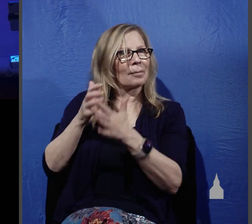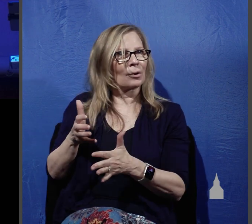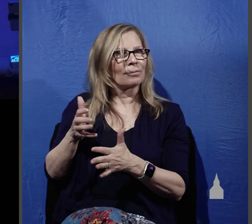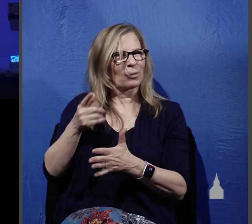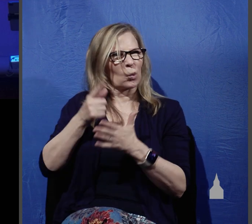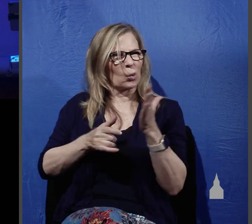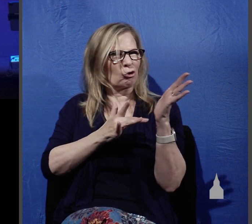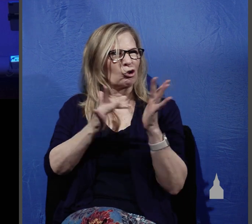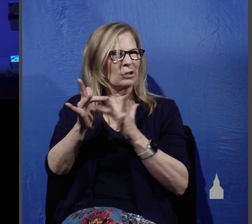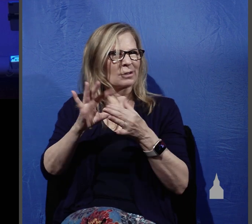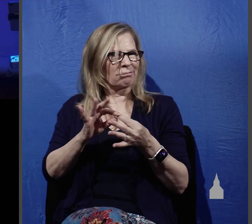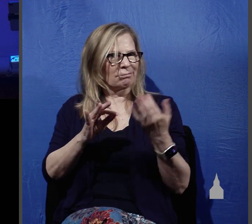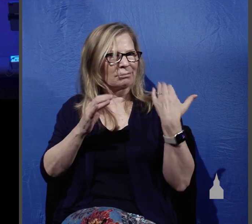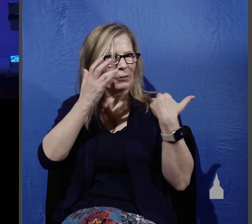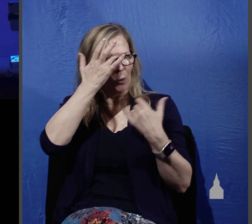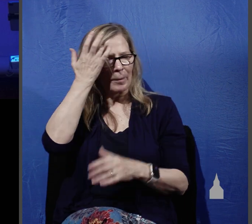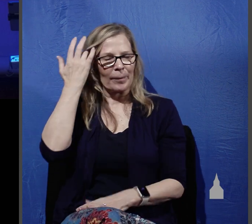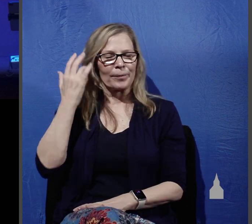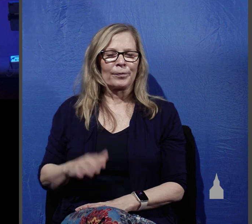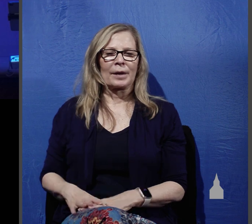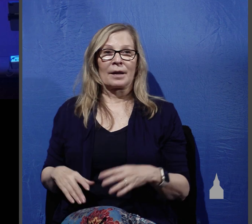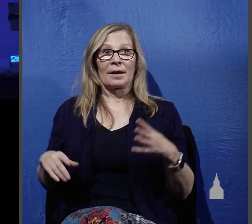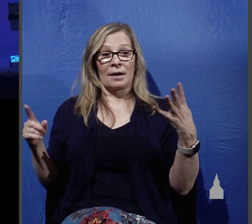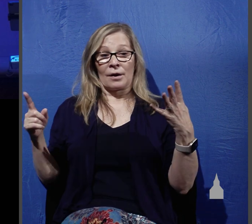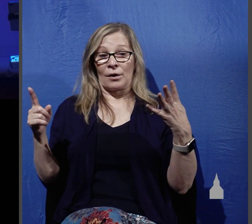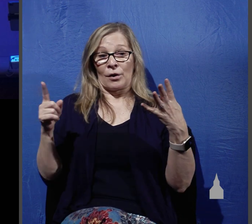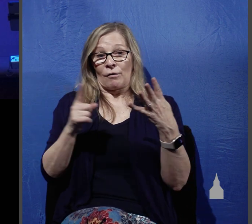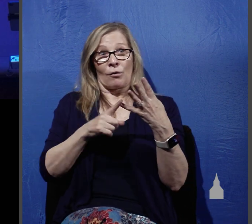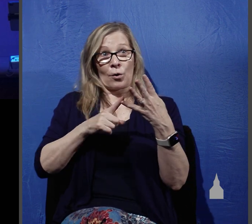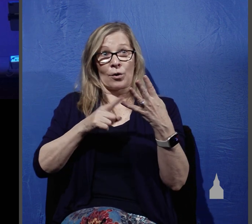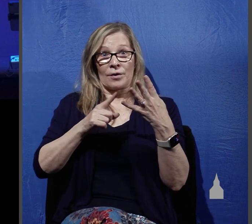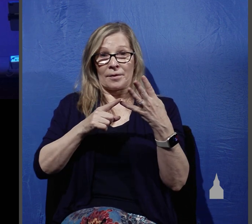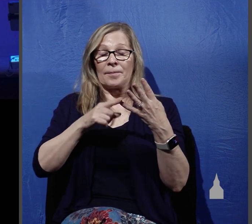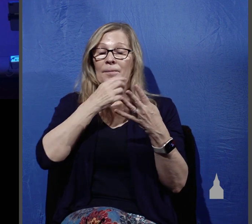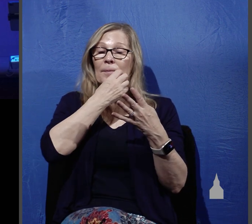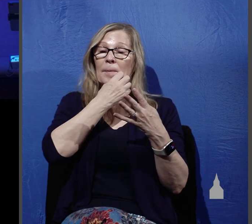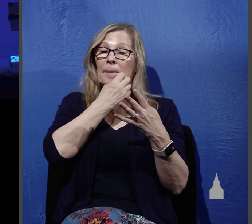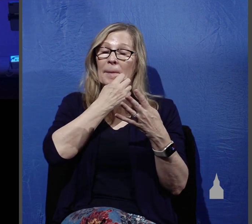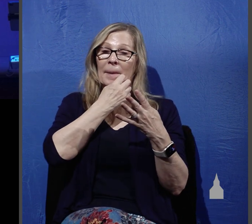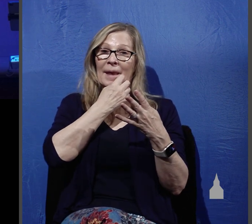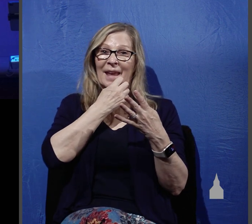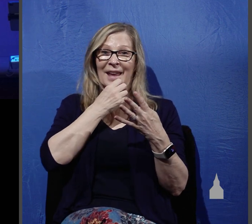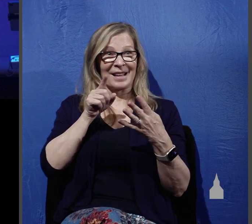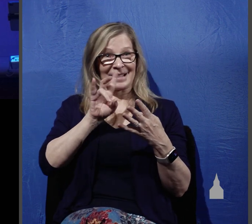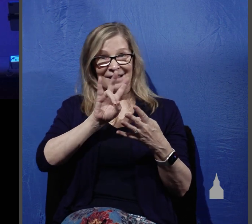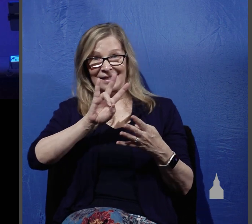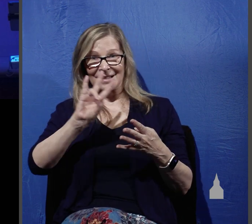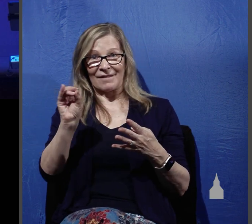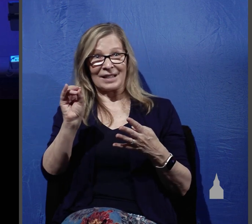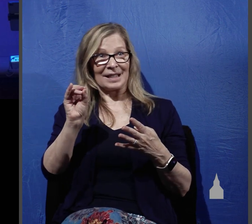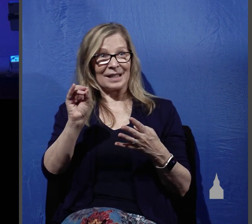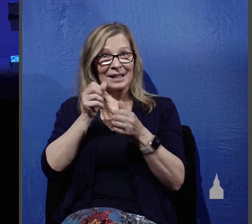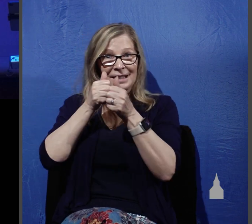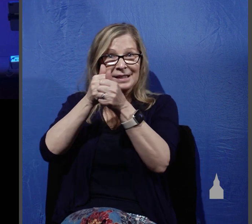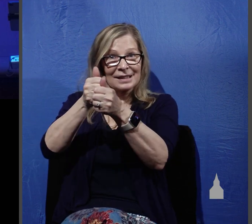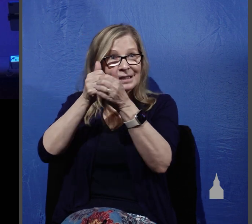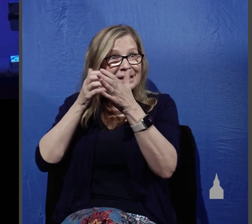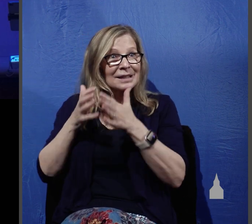Finally, the fourth observation I would point out to you about this passage is that these 70 disciples of Jesus